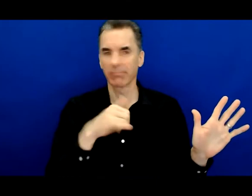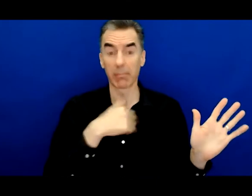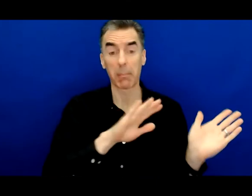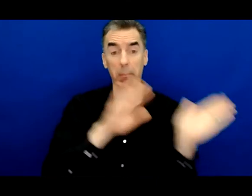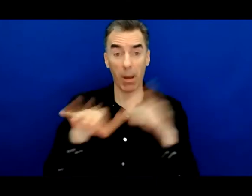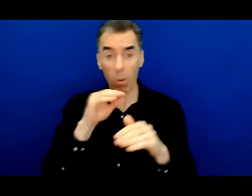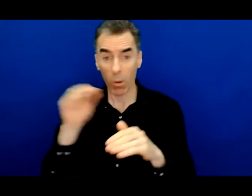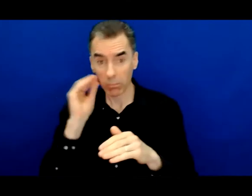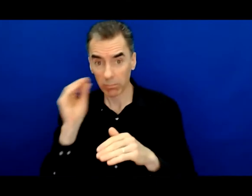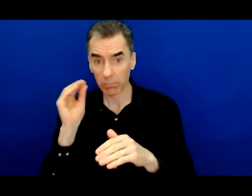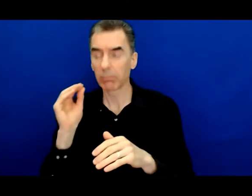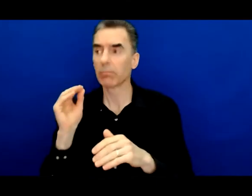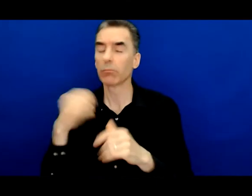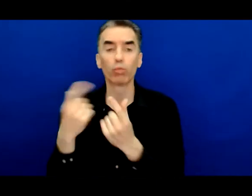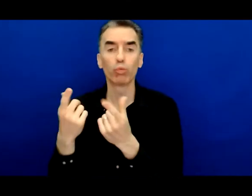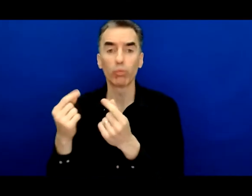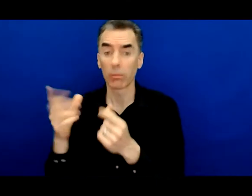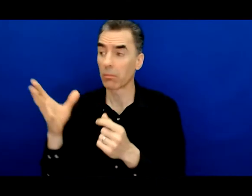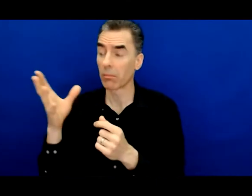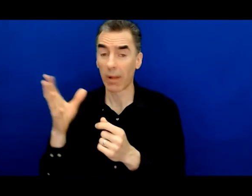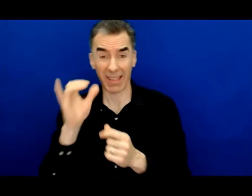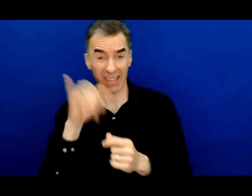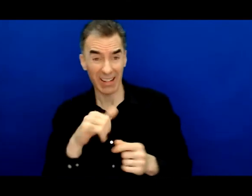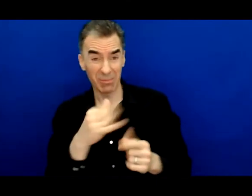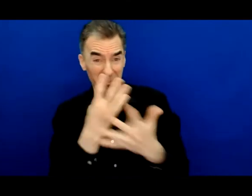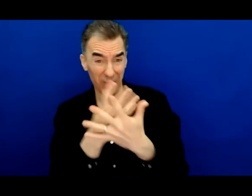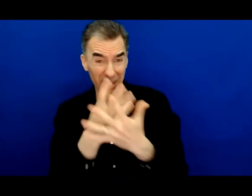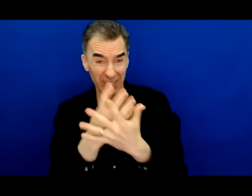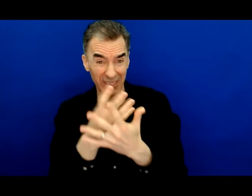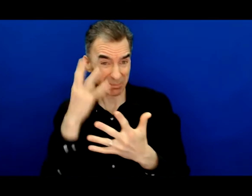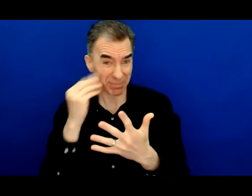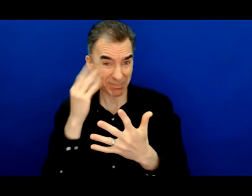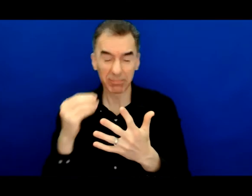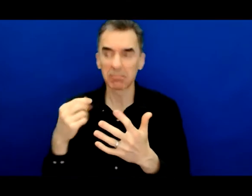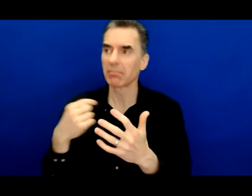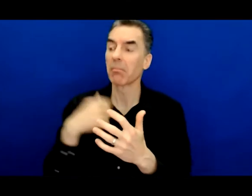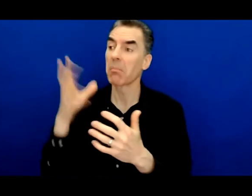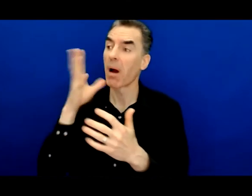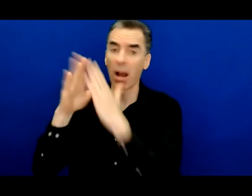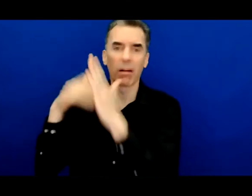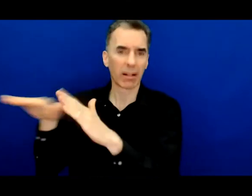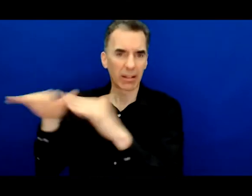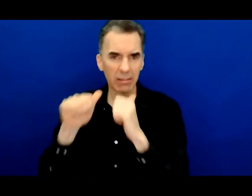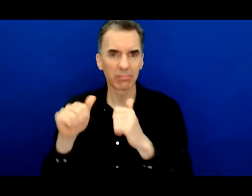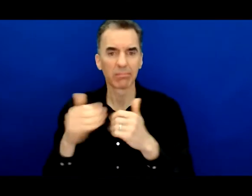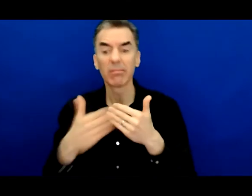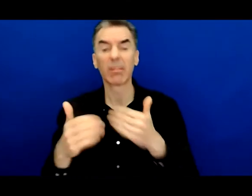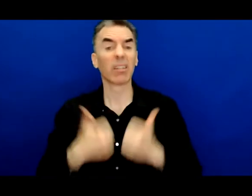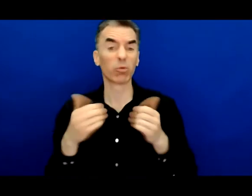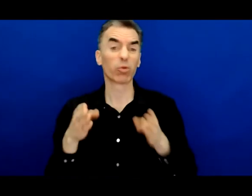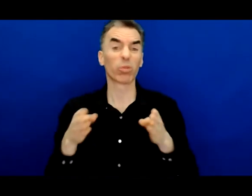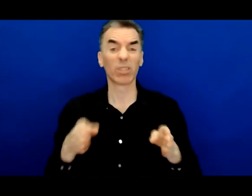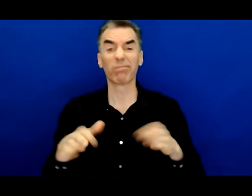I moved out of my mom's crib after that stint at Rikers and the streets became my guardian. Shoplifting turned into